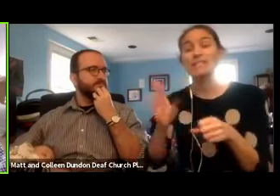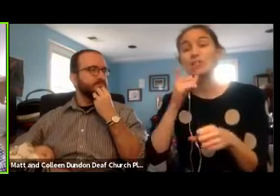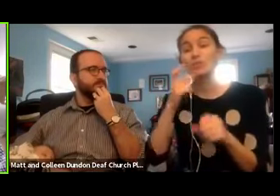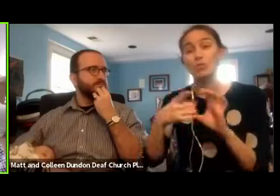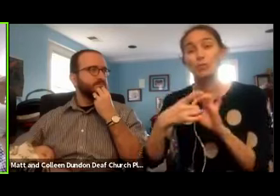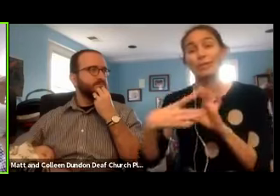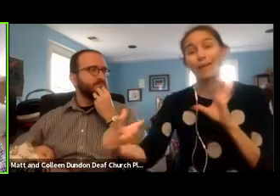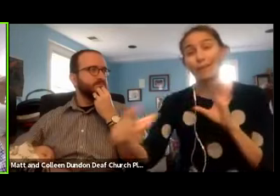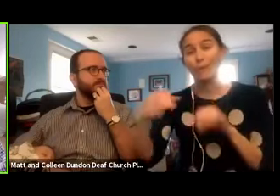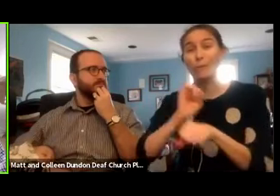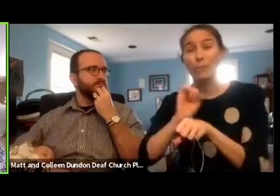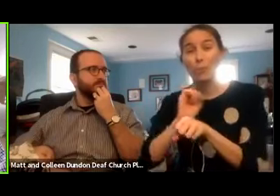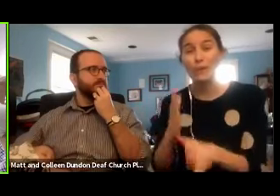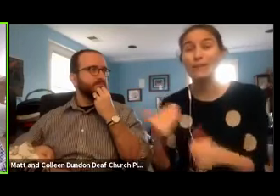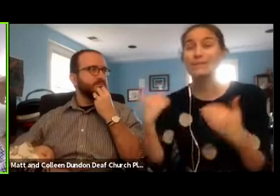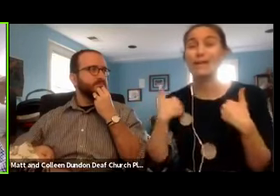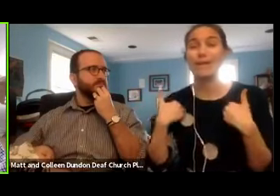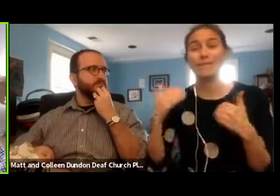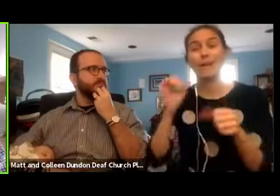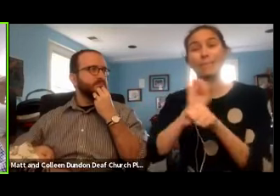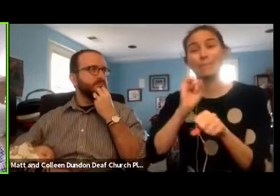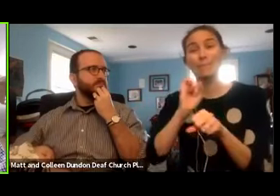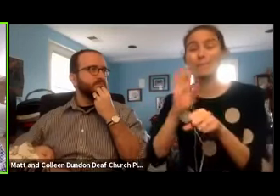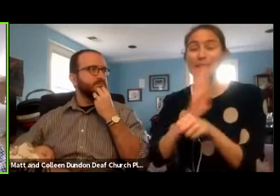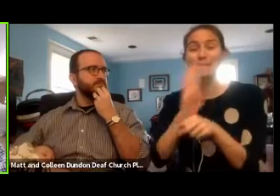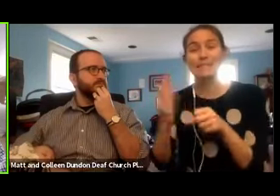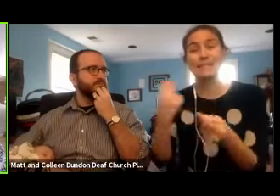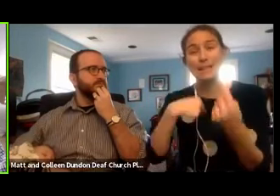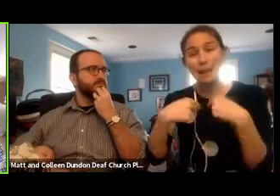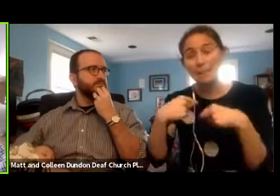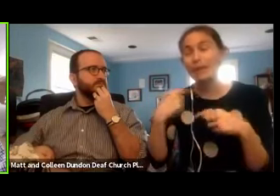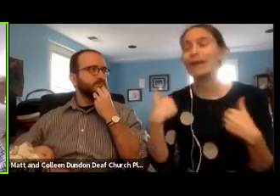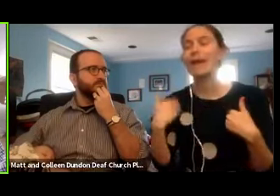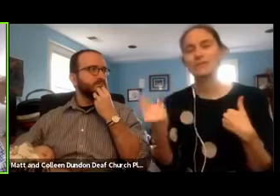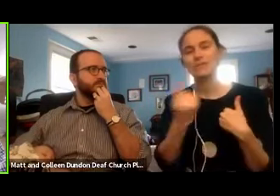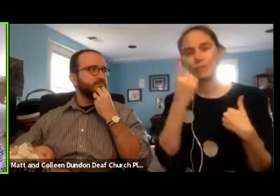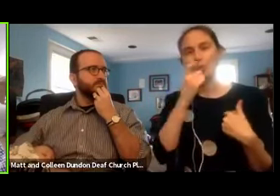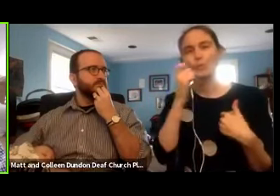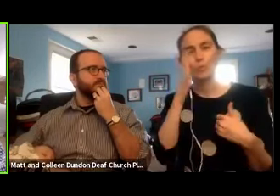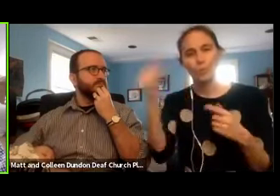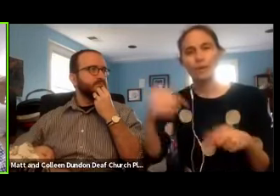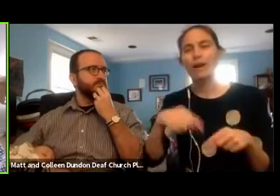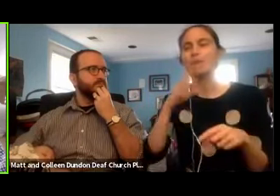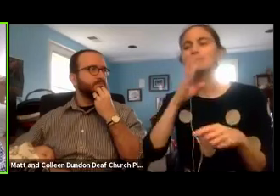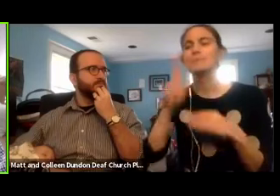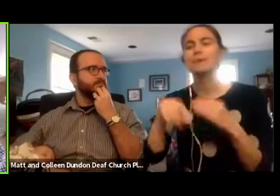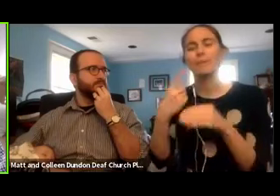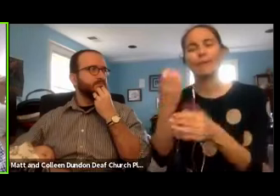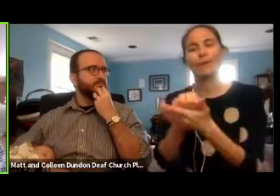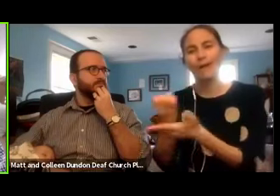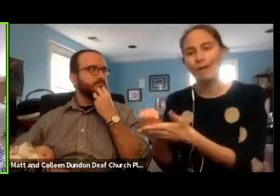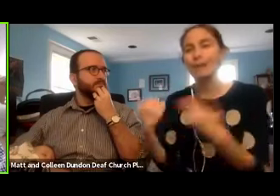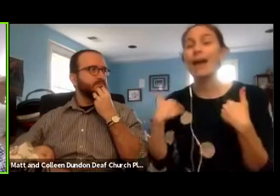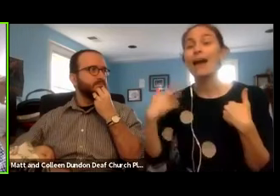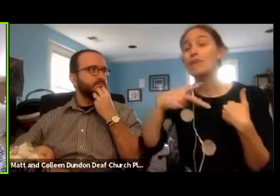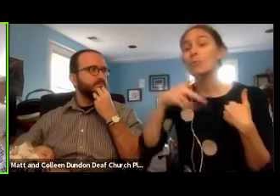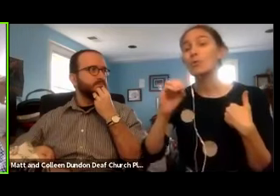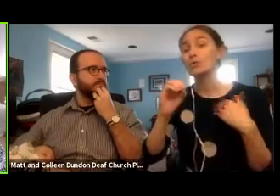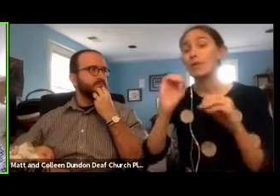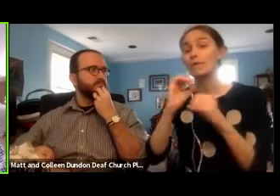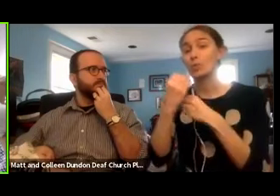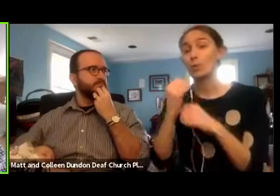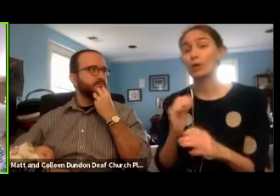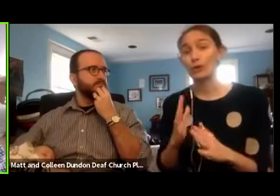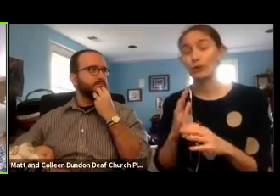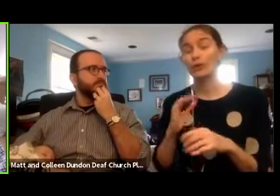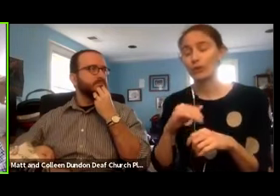businessmen coming on. I have someone coming on to speak of the economy, postal workers. I have a postal mail